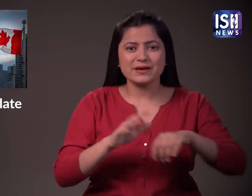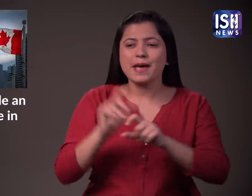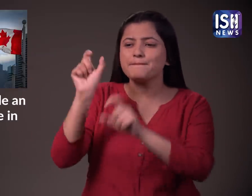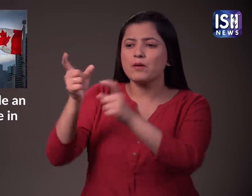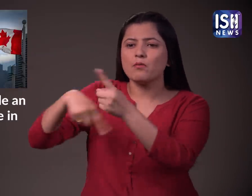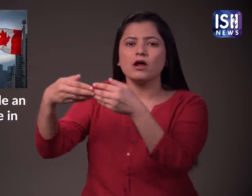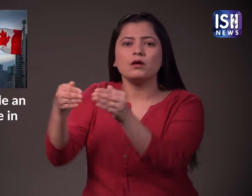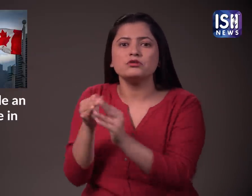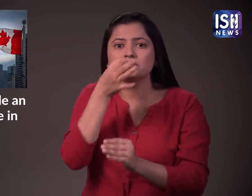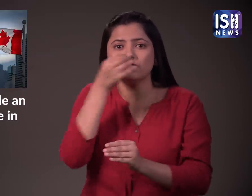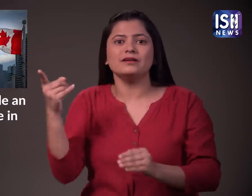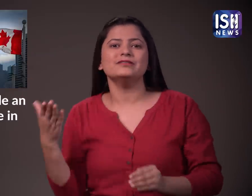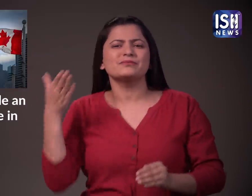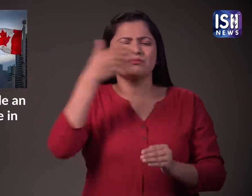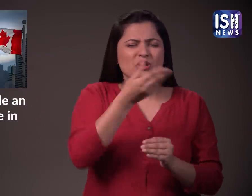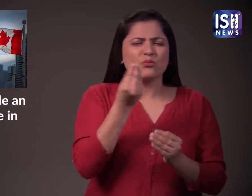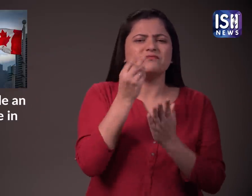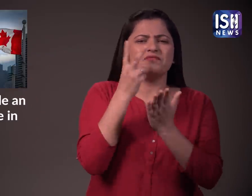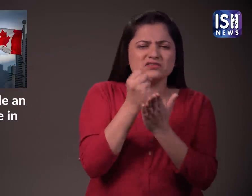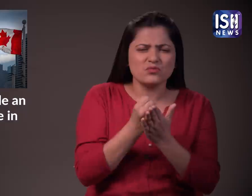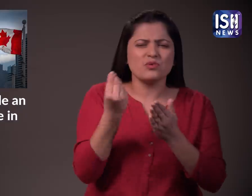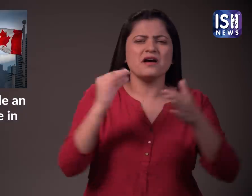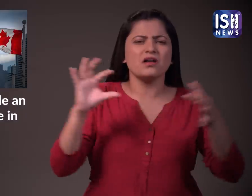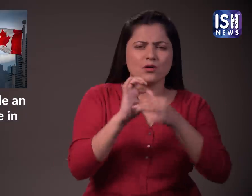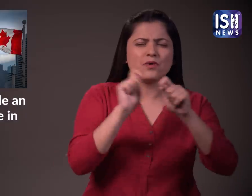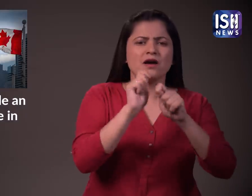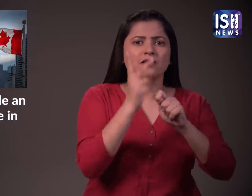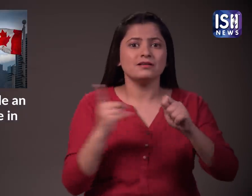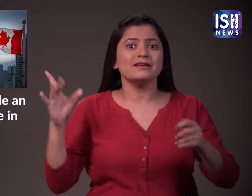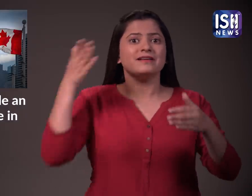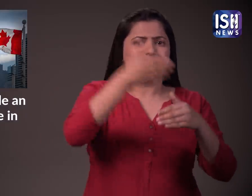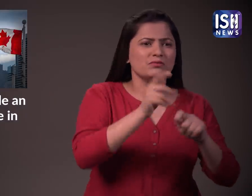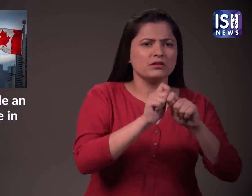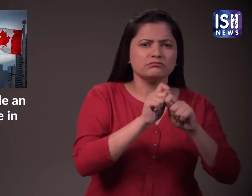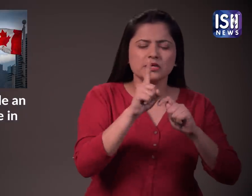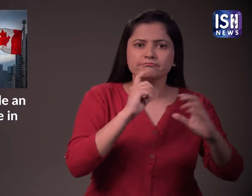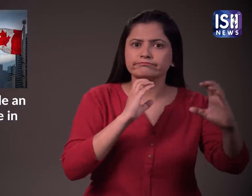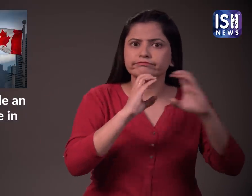When Sindhi people visit the consulate, there is a big communication barrier.